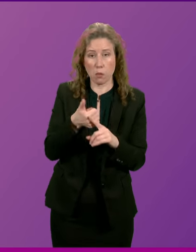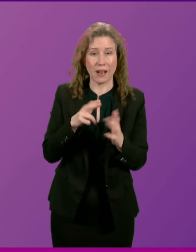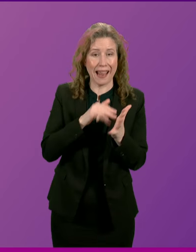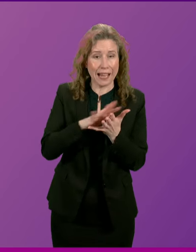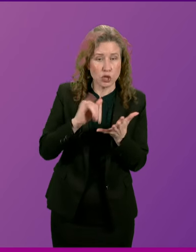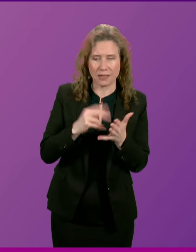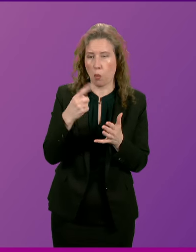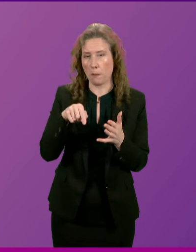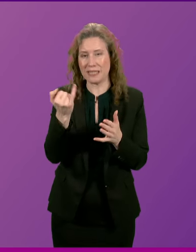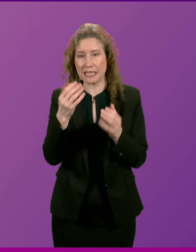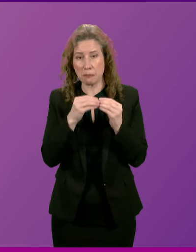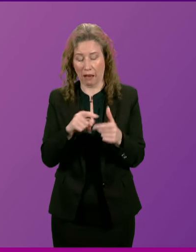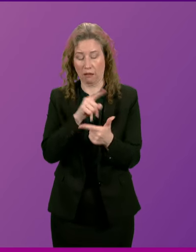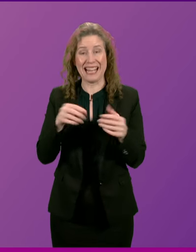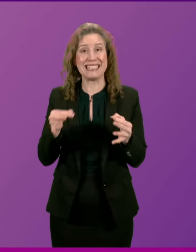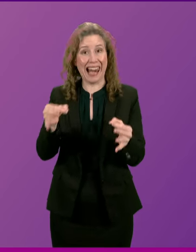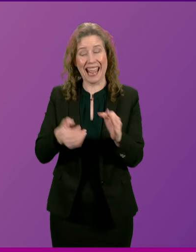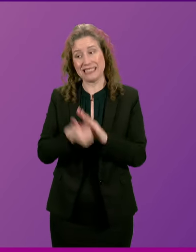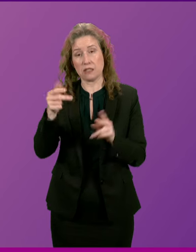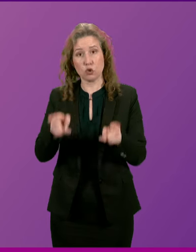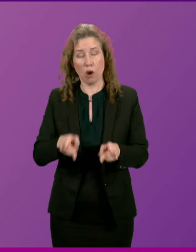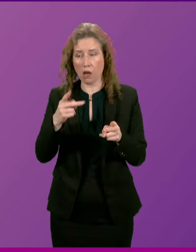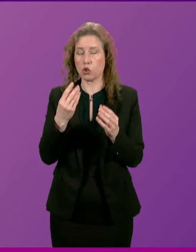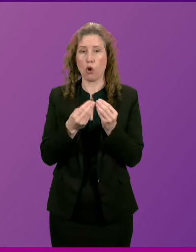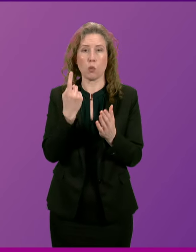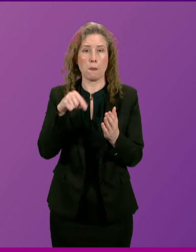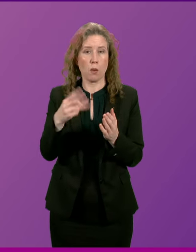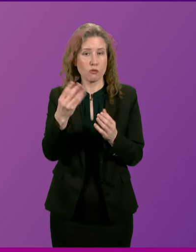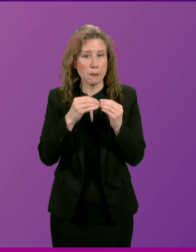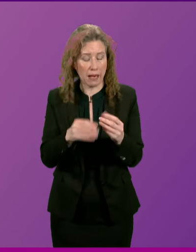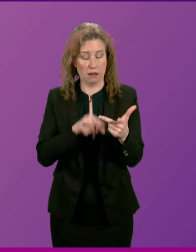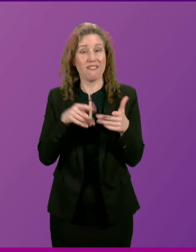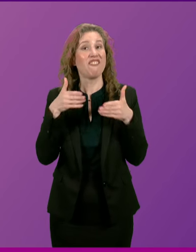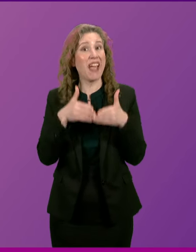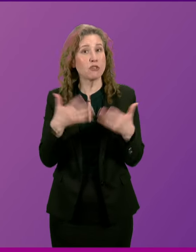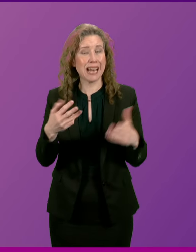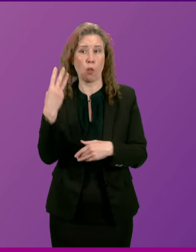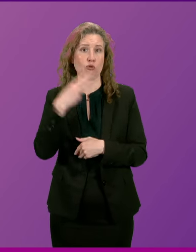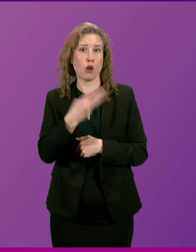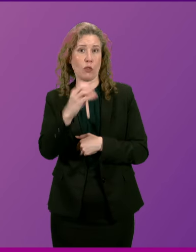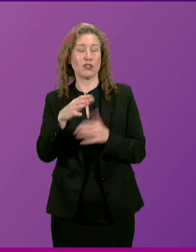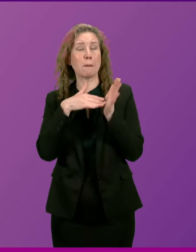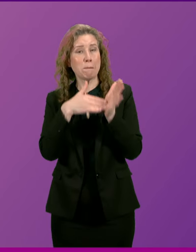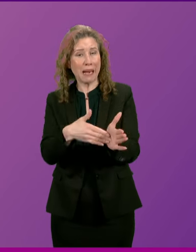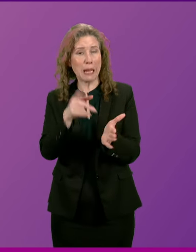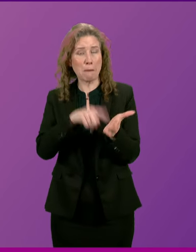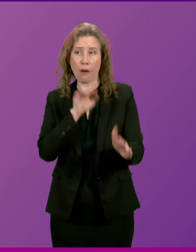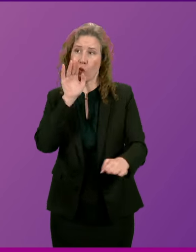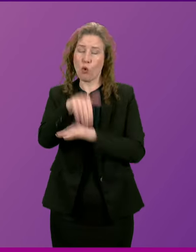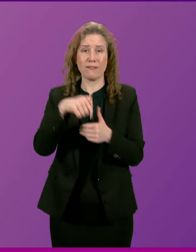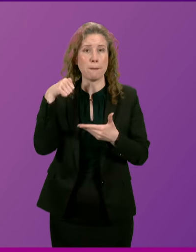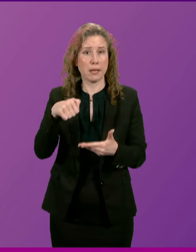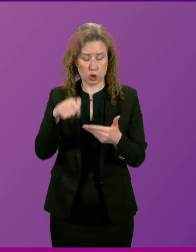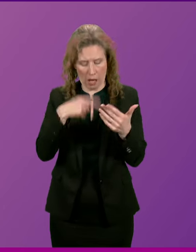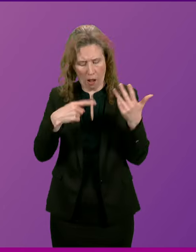delayed discharge costing over £1.3 billion, ferries now £330 million over budget